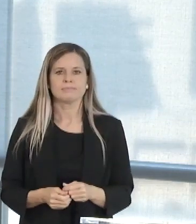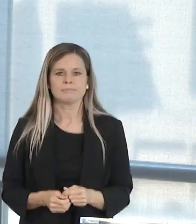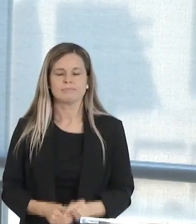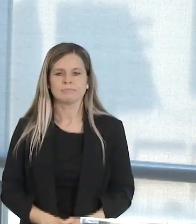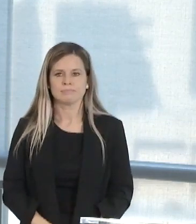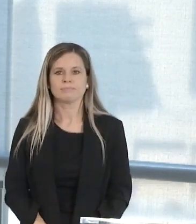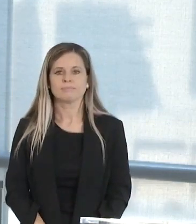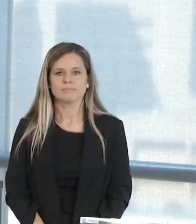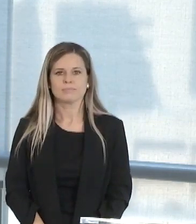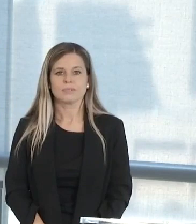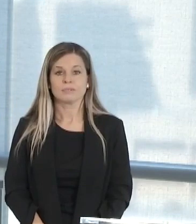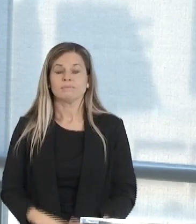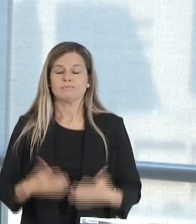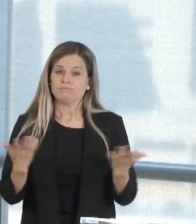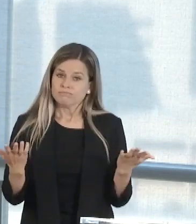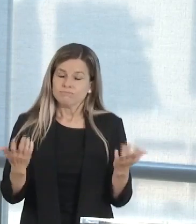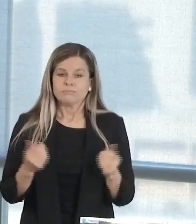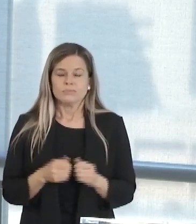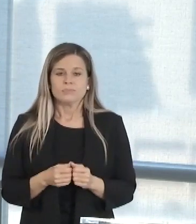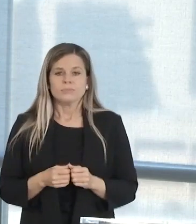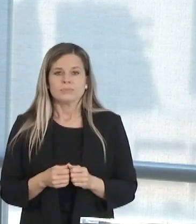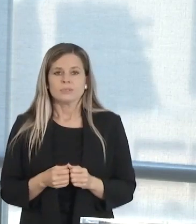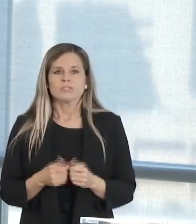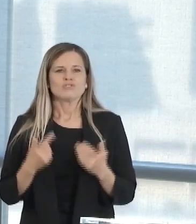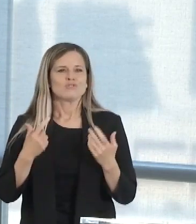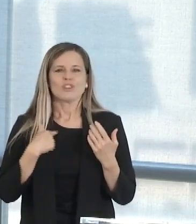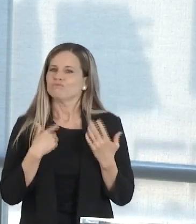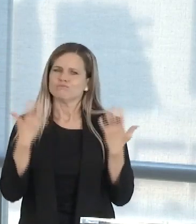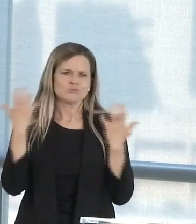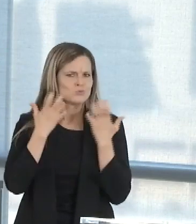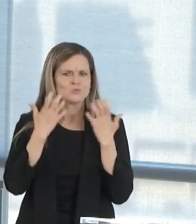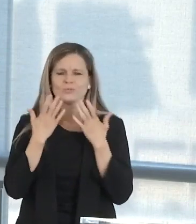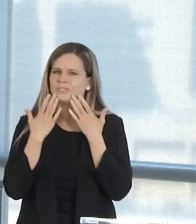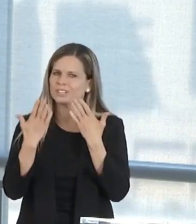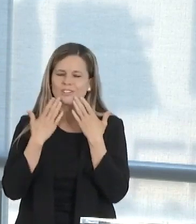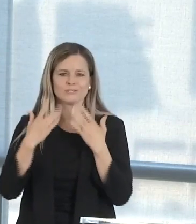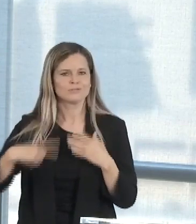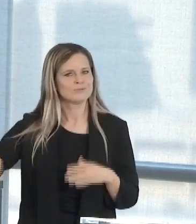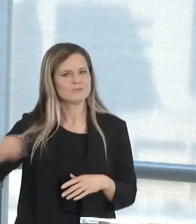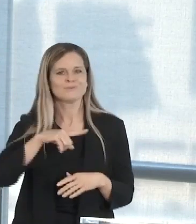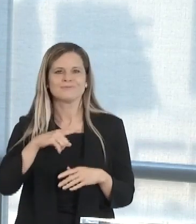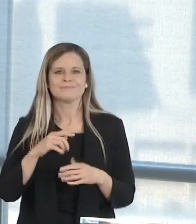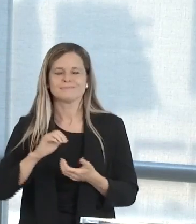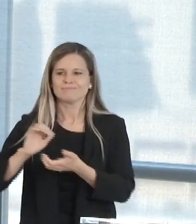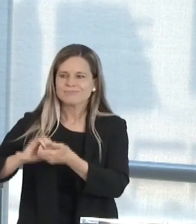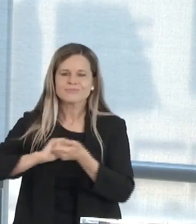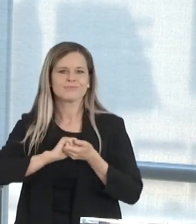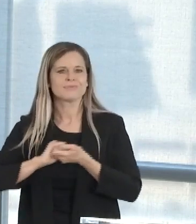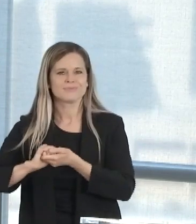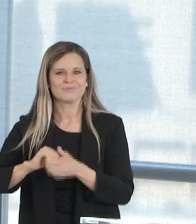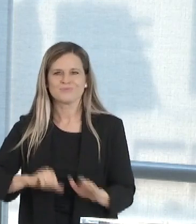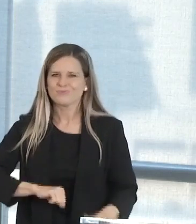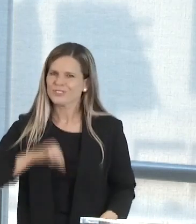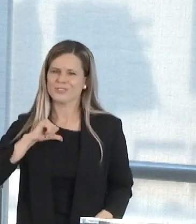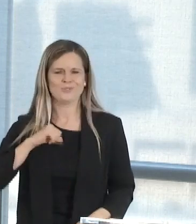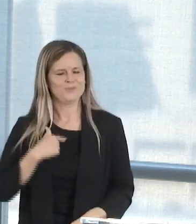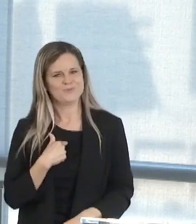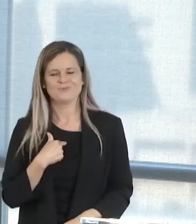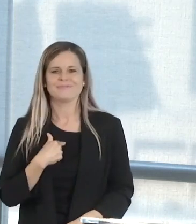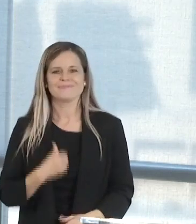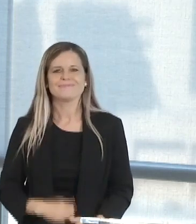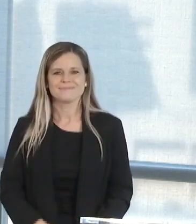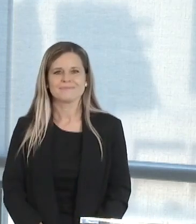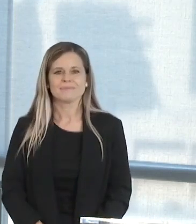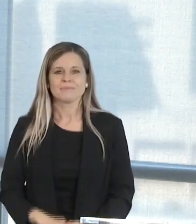met. So I am incredibly grateful for you and proud to partner with OU Medicine to support the health and well-being of